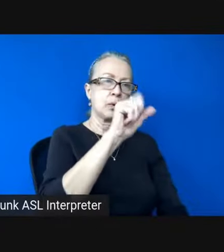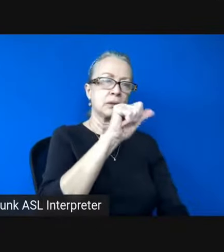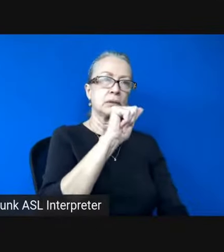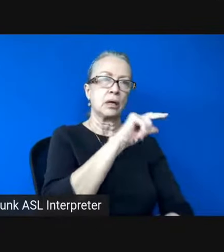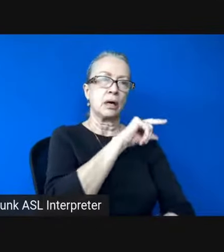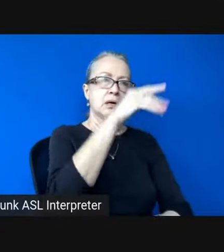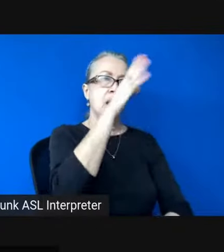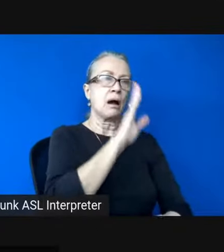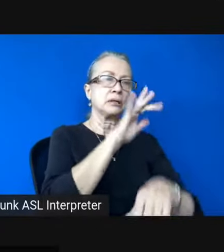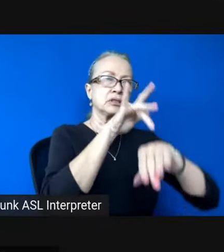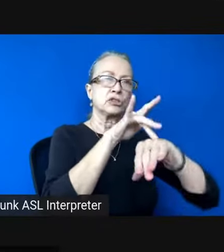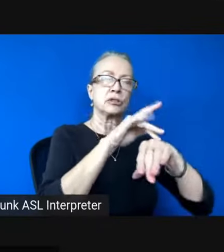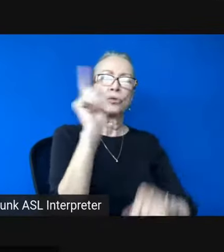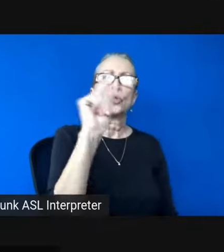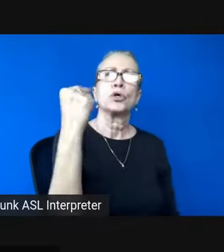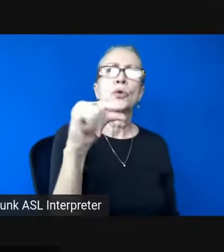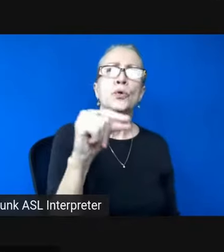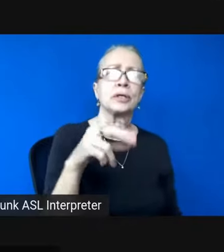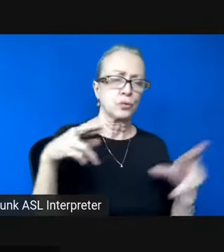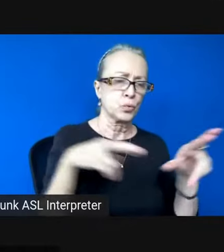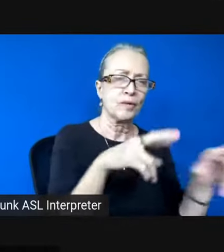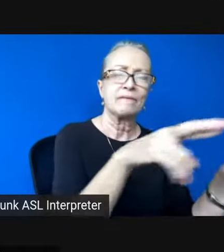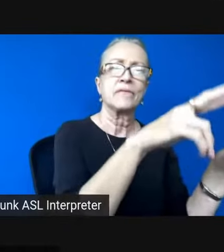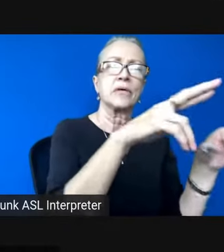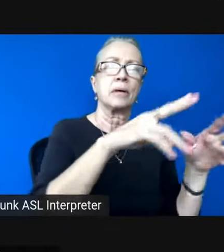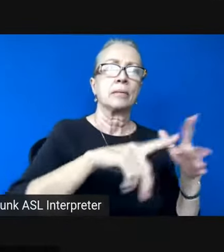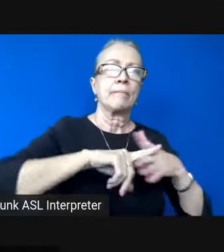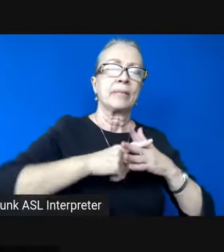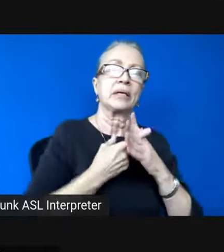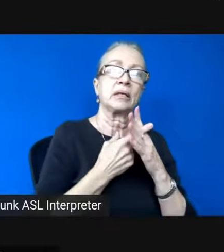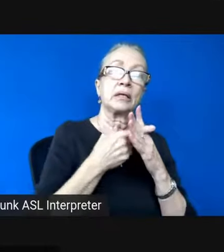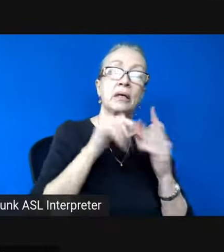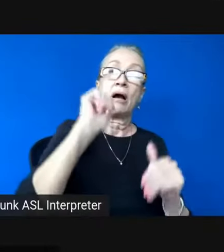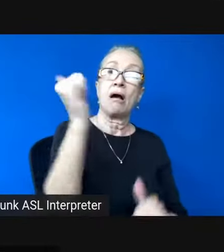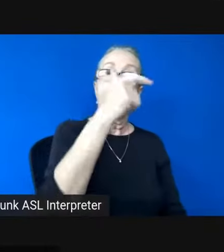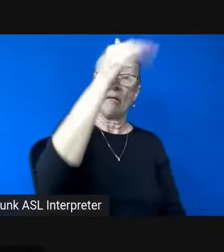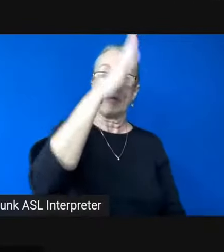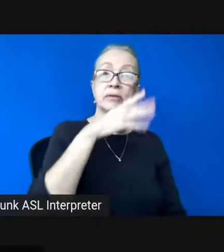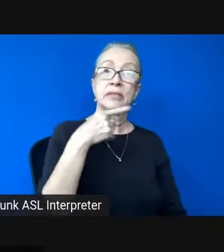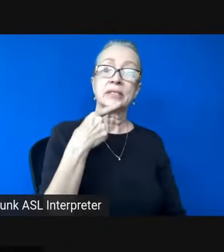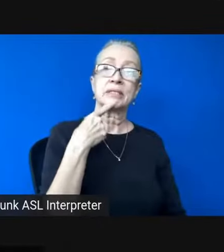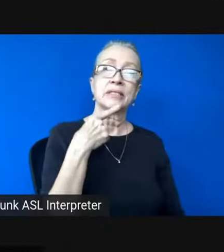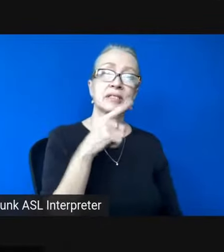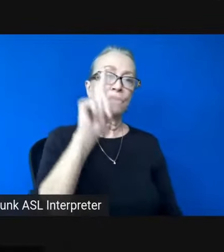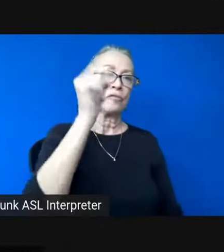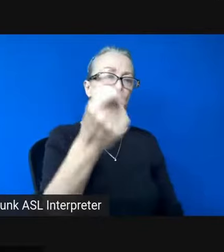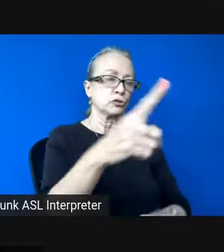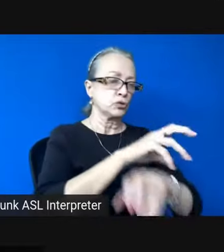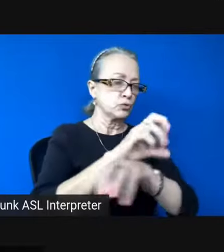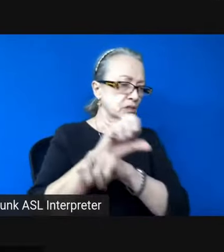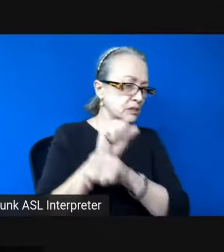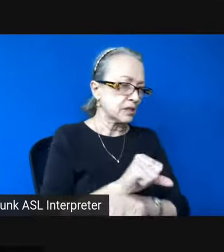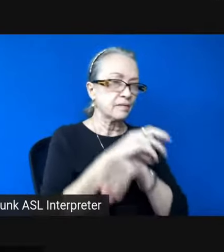If all father tells it, first you slave and shiver and shuck and die and die